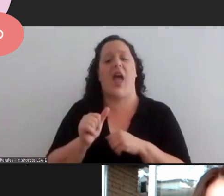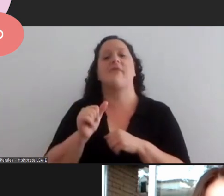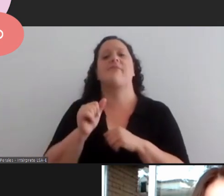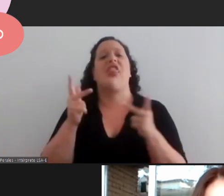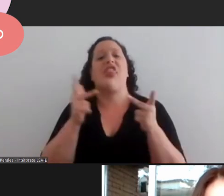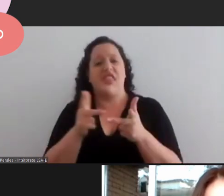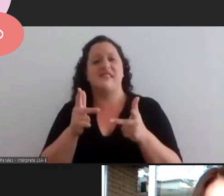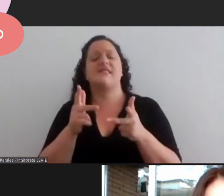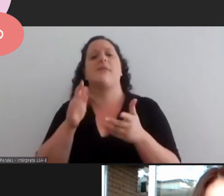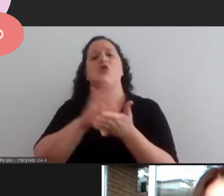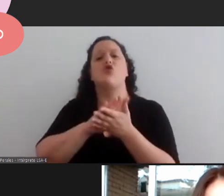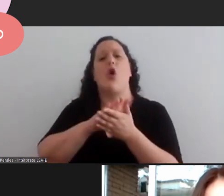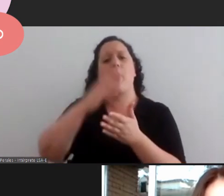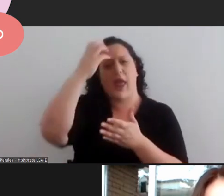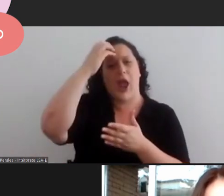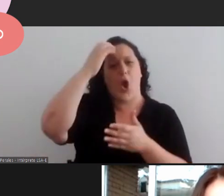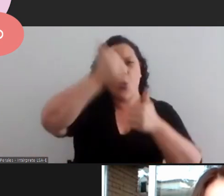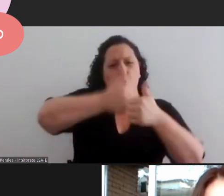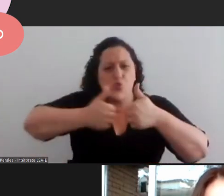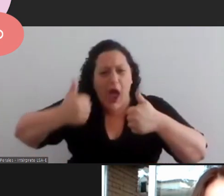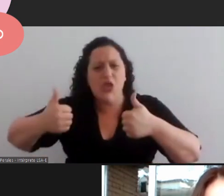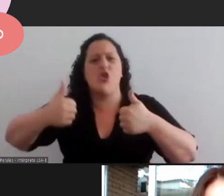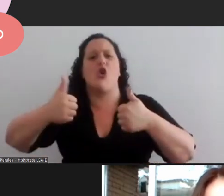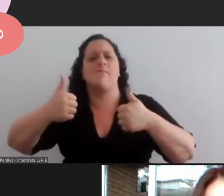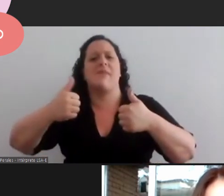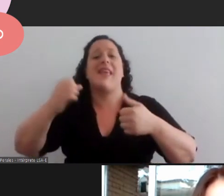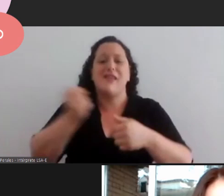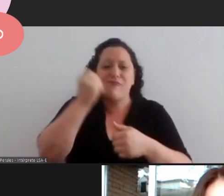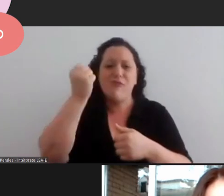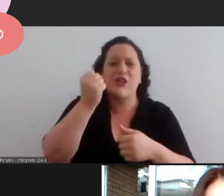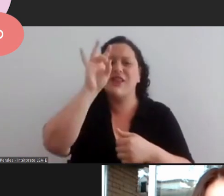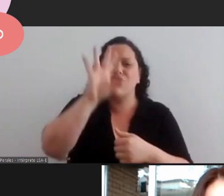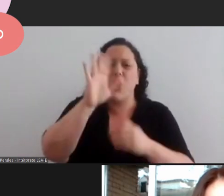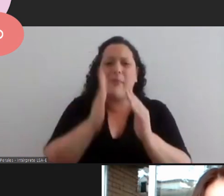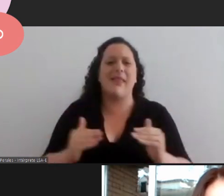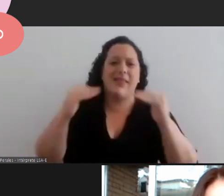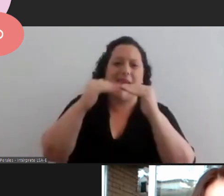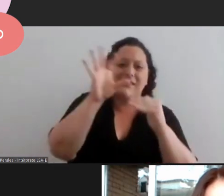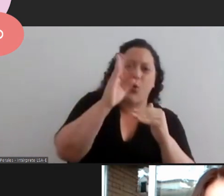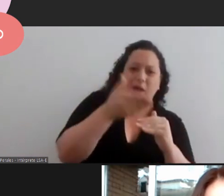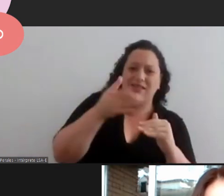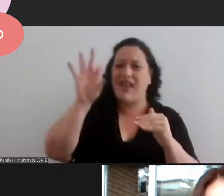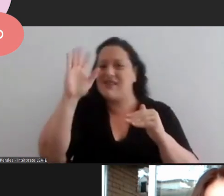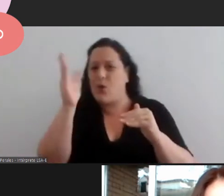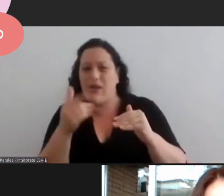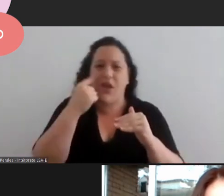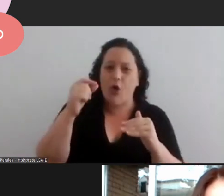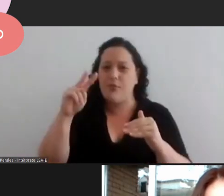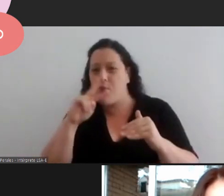in the jury parity is not enough because there are women that are not or who are not feminists yeah